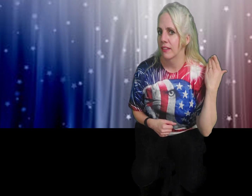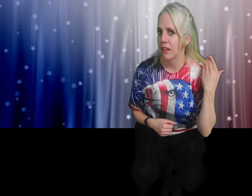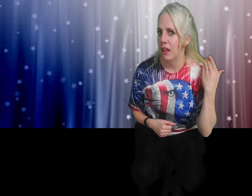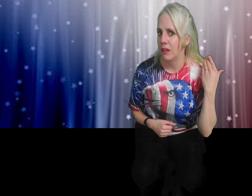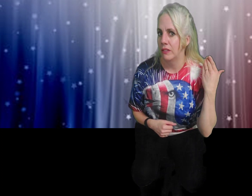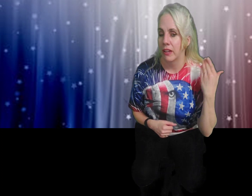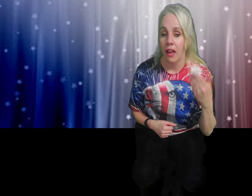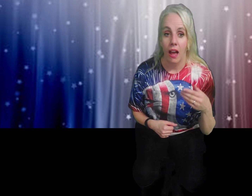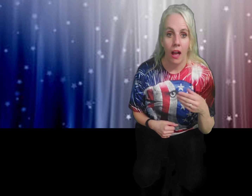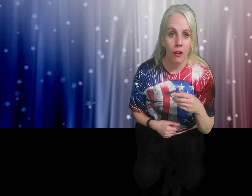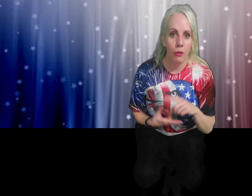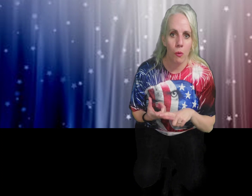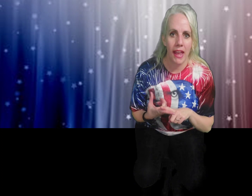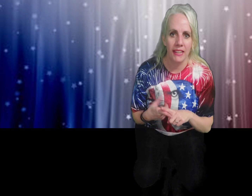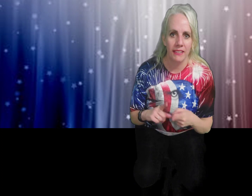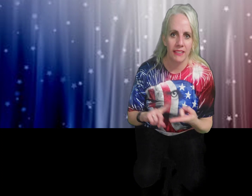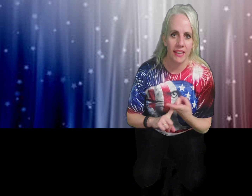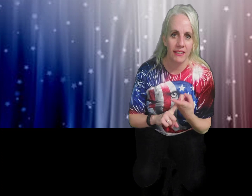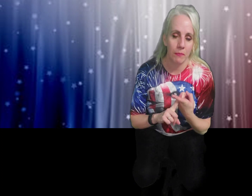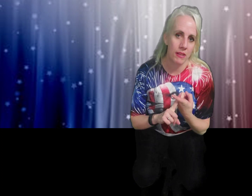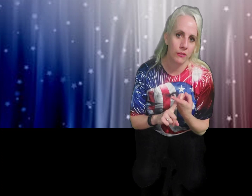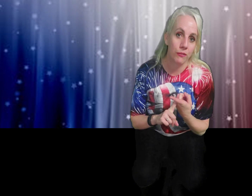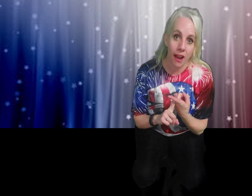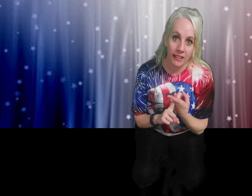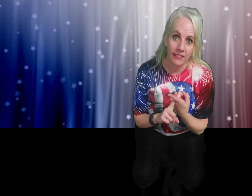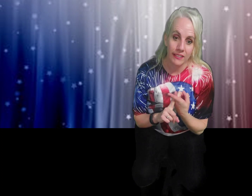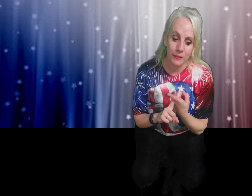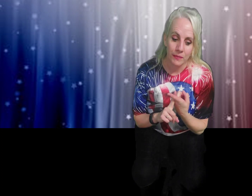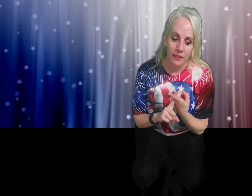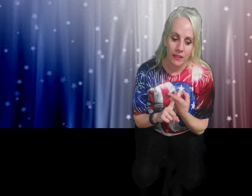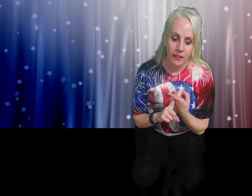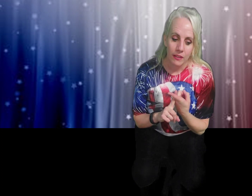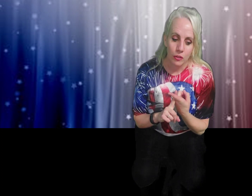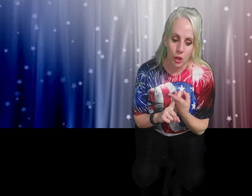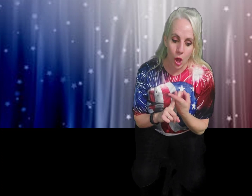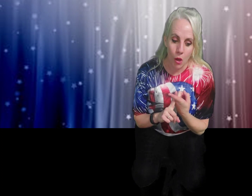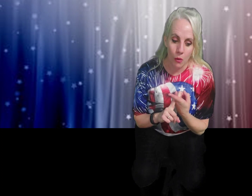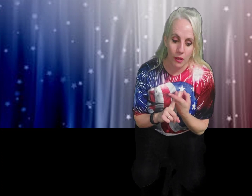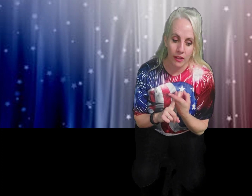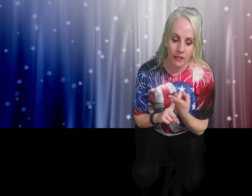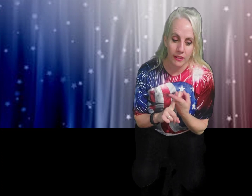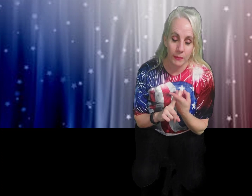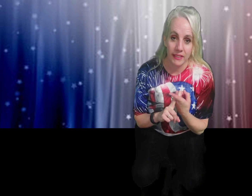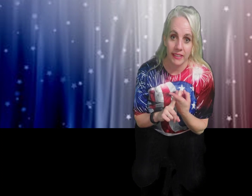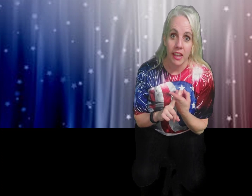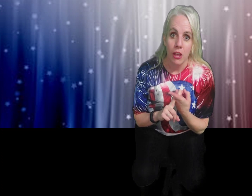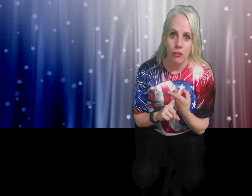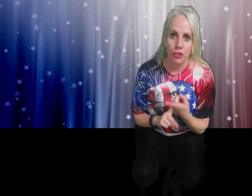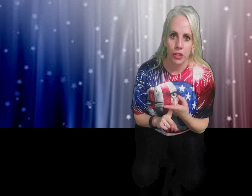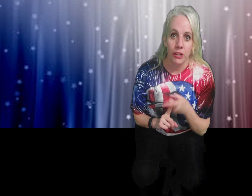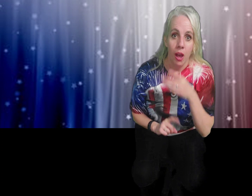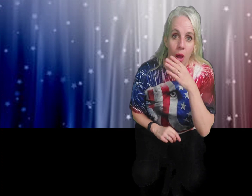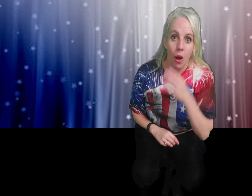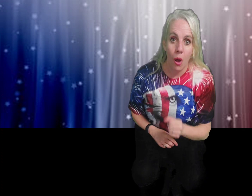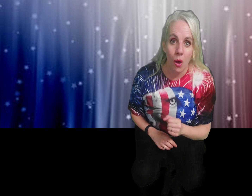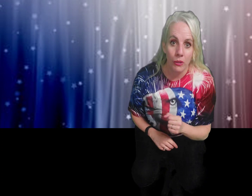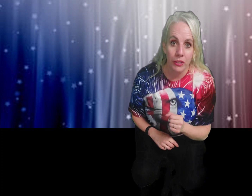this. Old acquaintance. That means friend. So, let me see. Should old